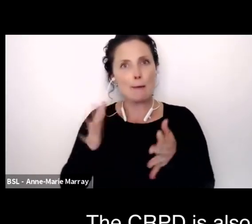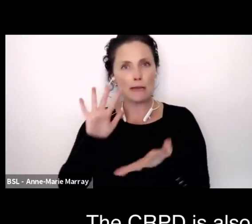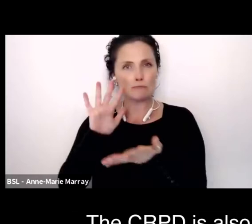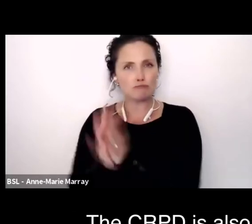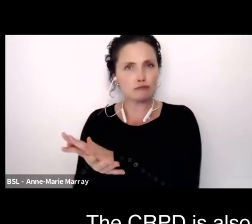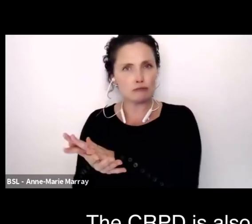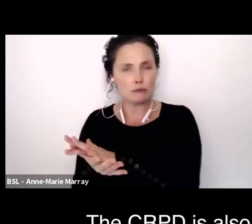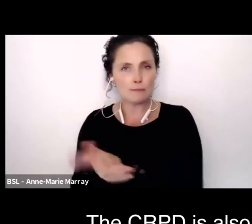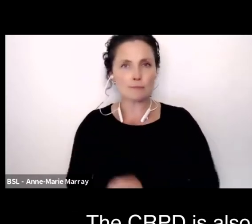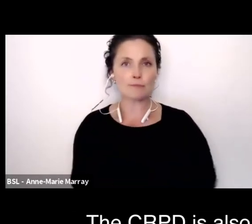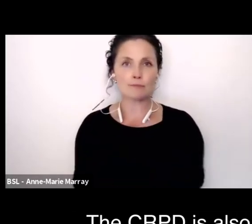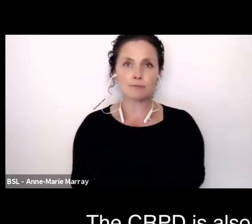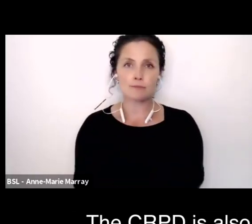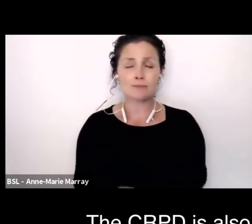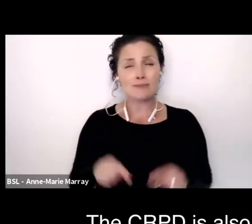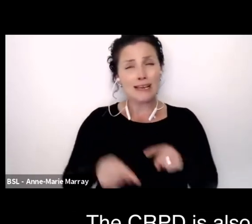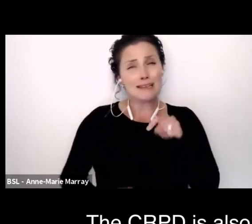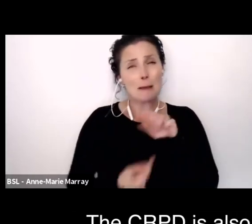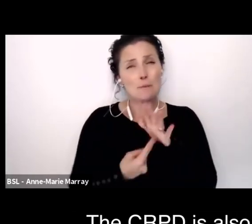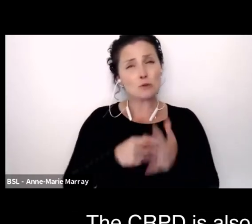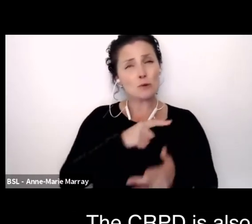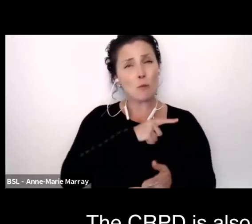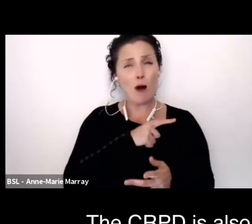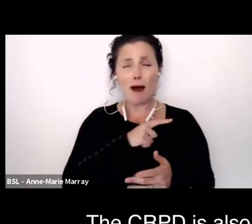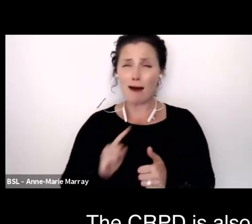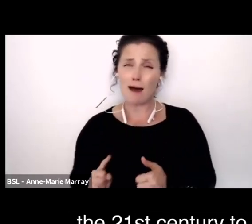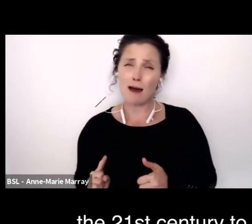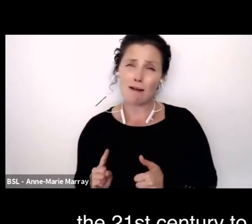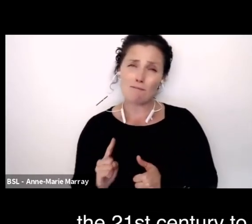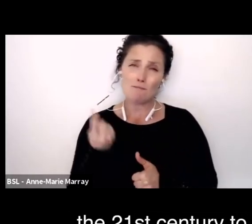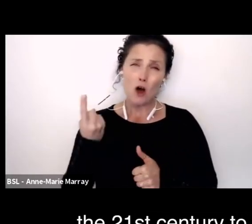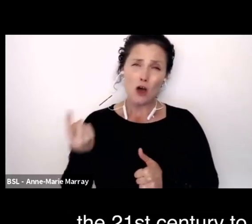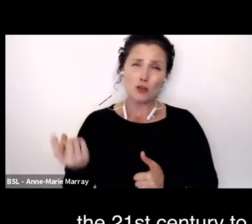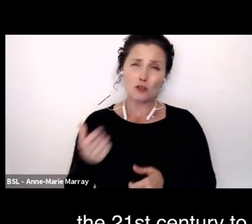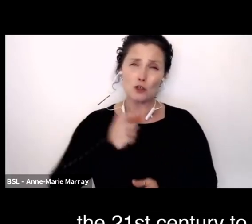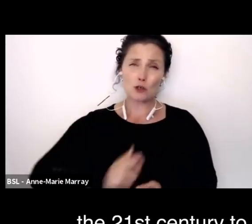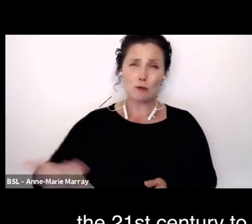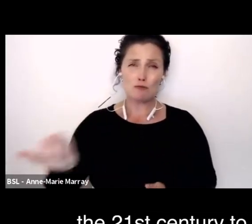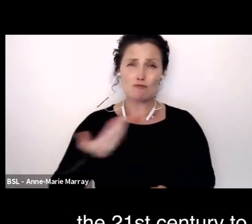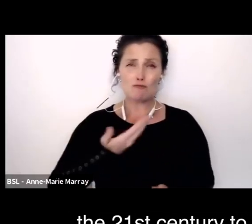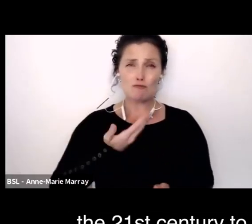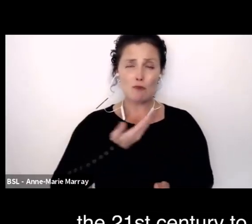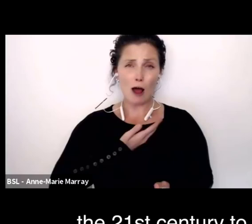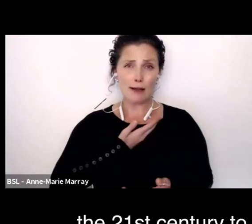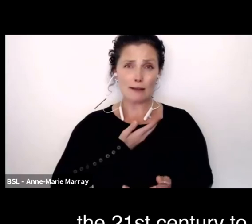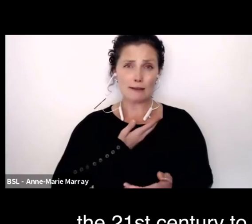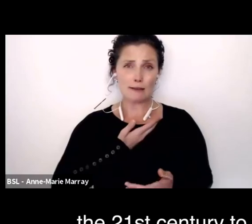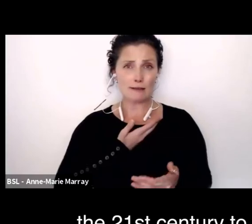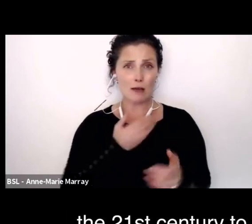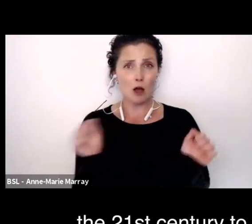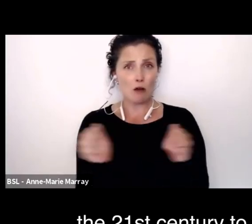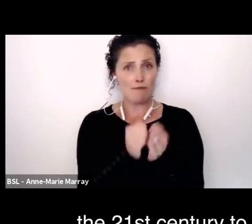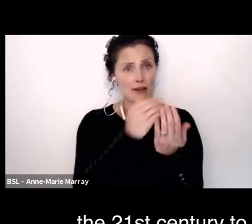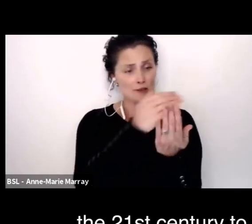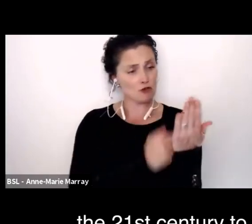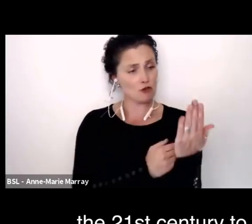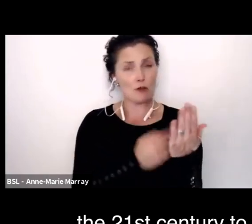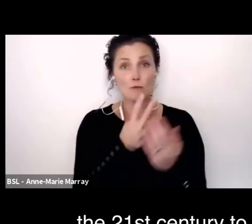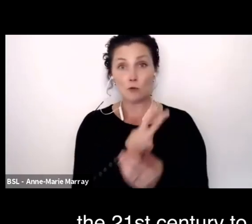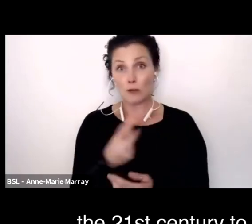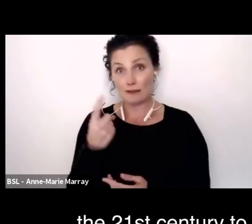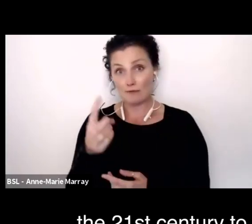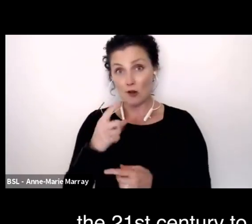also important because it's pioneering. It's the first human rights convention of the 21st century to address